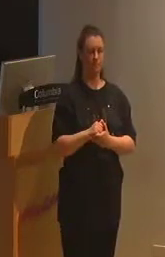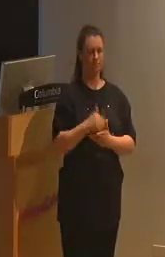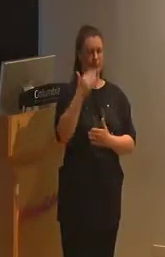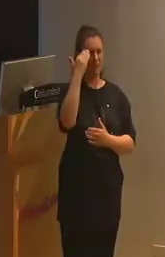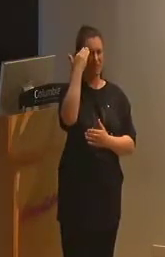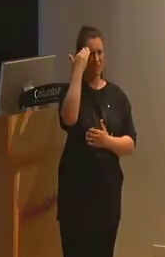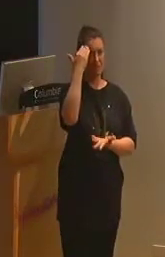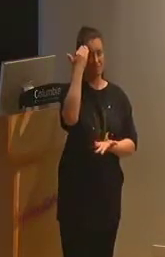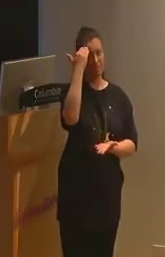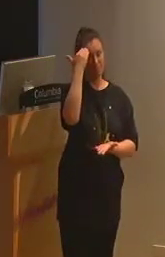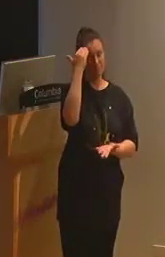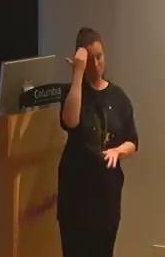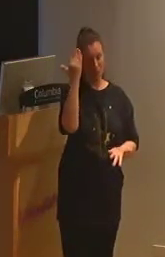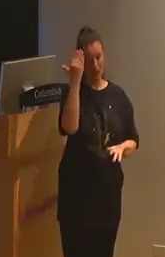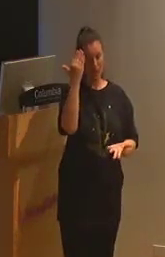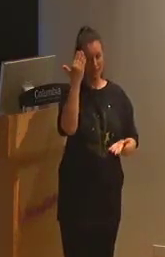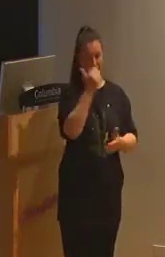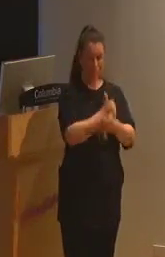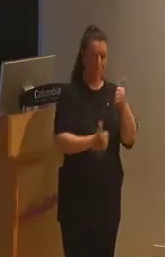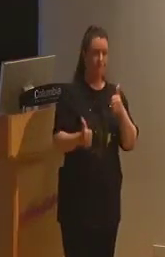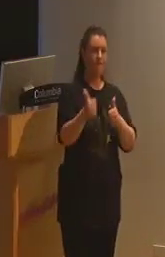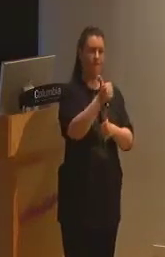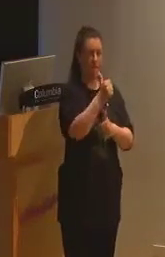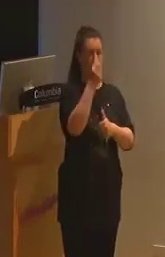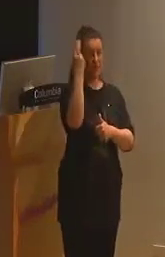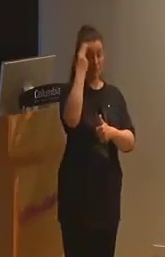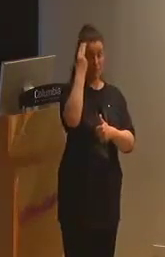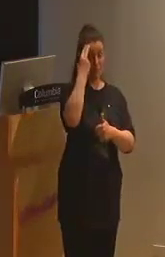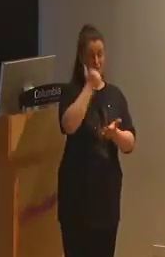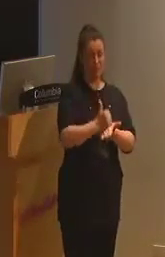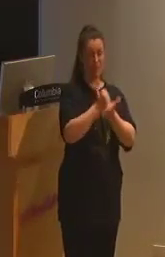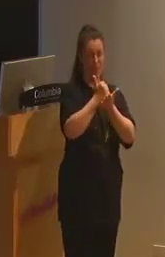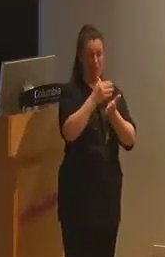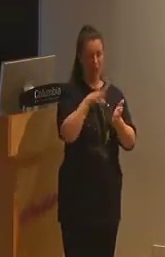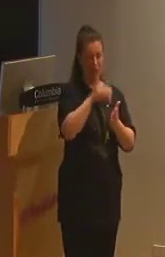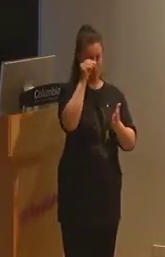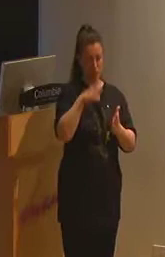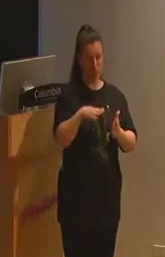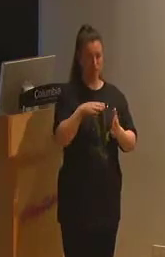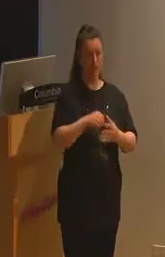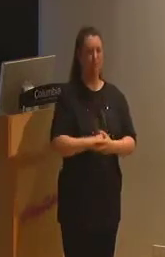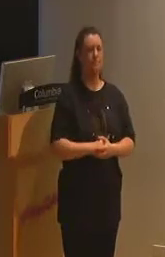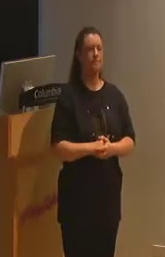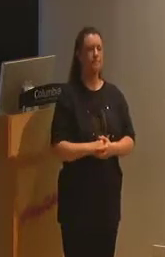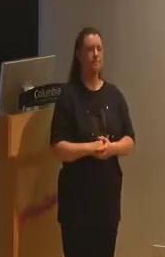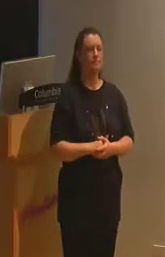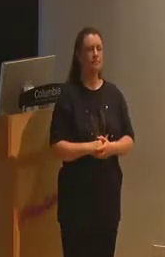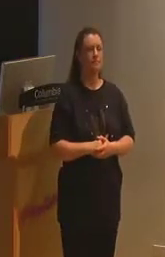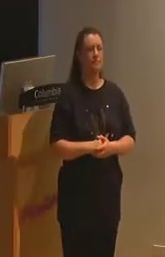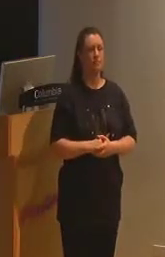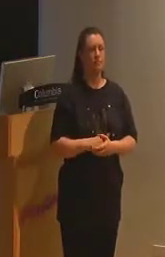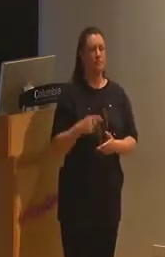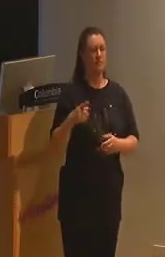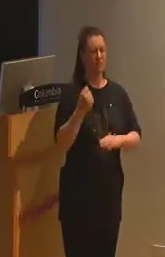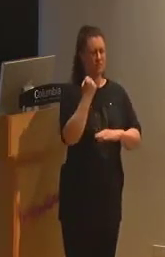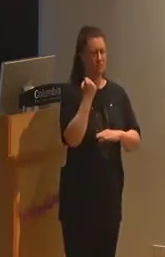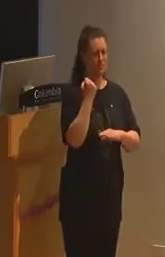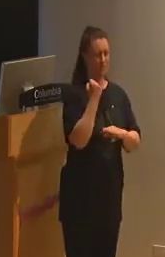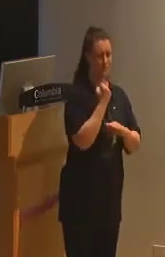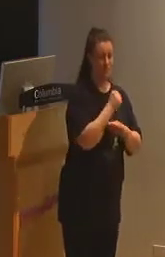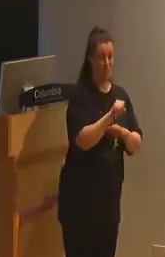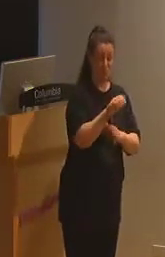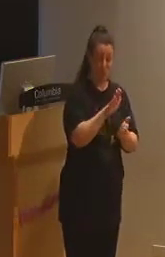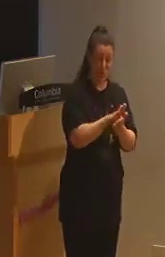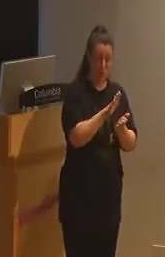of the most effective portions. Market-based education practices that force schools to compete with one another based on